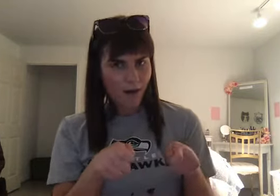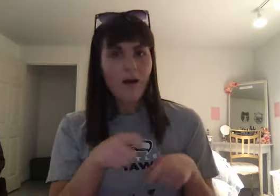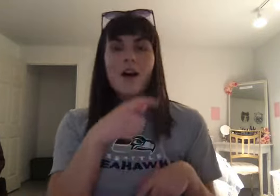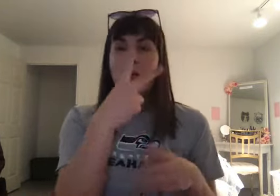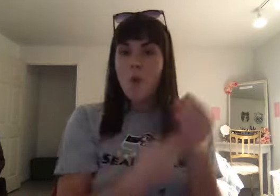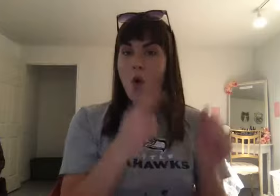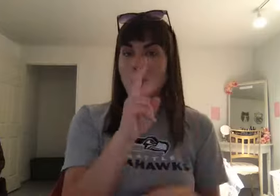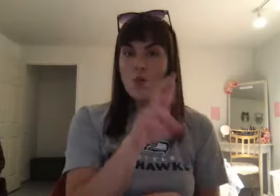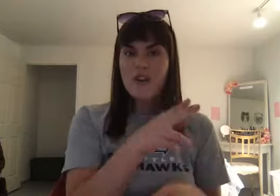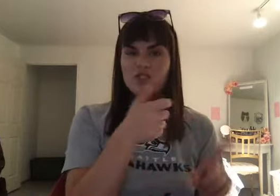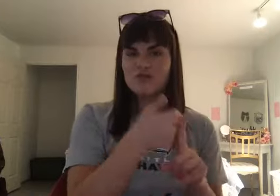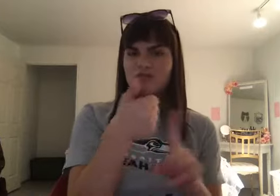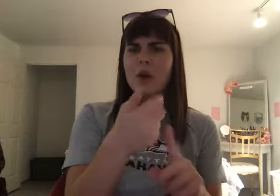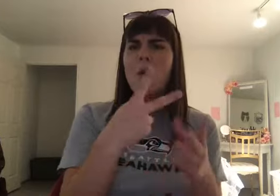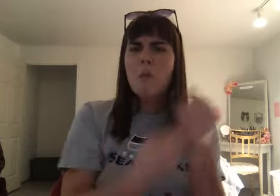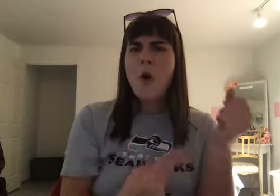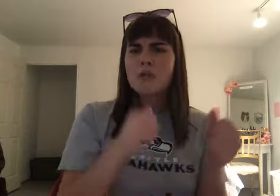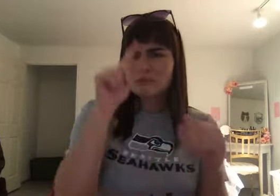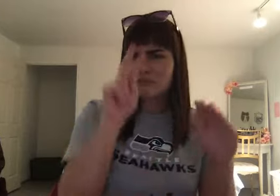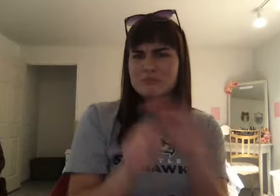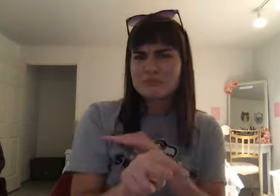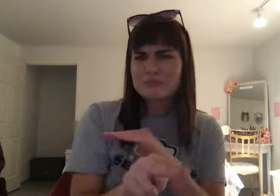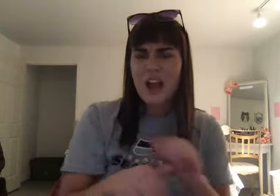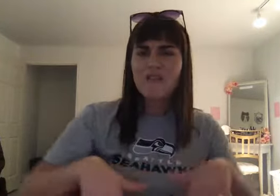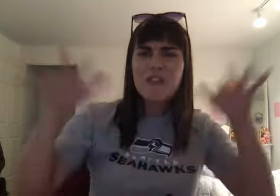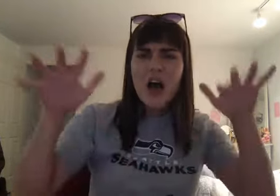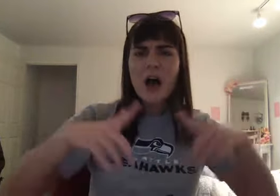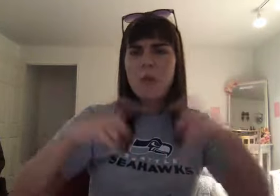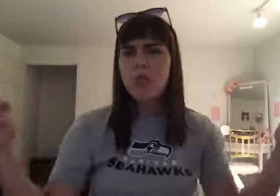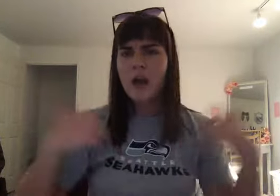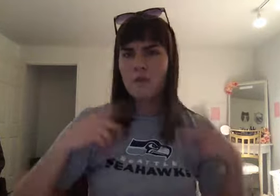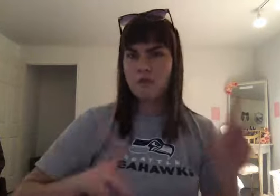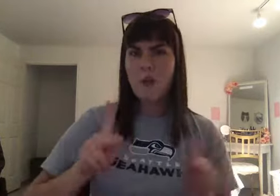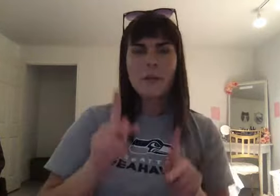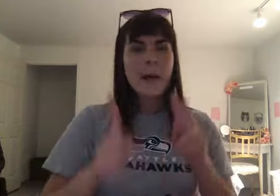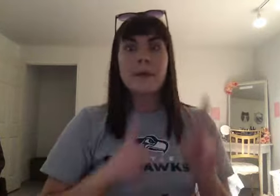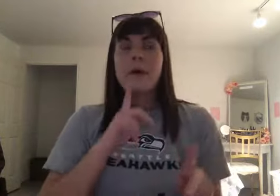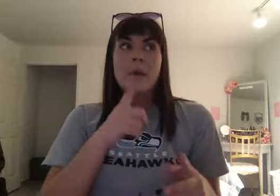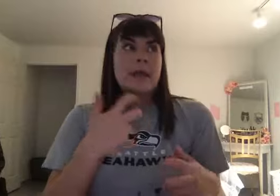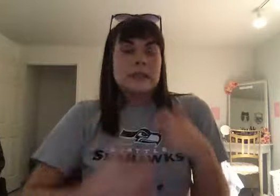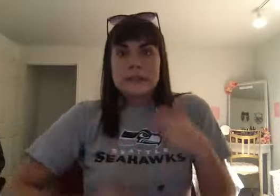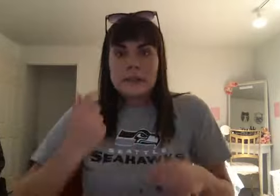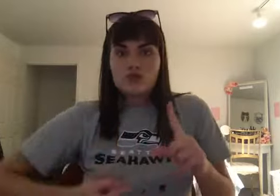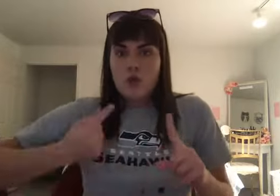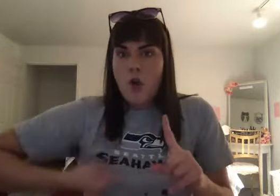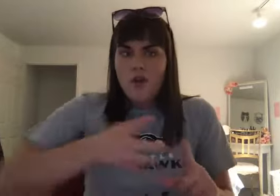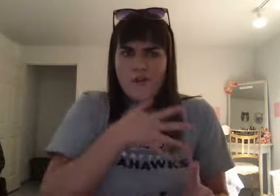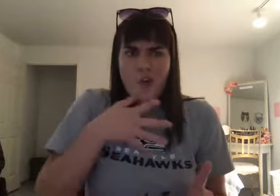with flooding and depositing this new silt. And so, it's very difficult to farm until you can use irrigation. And